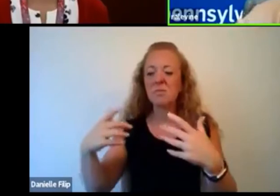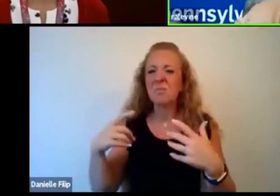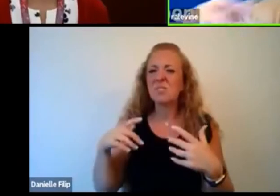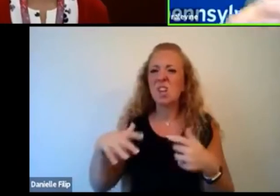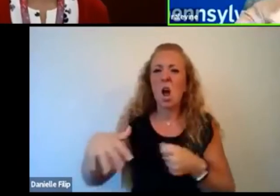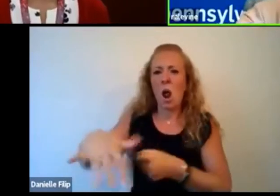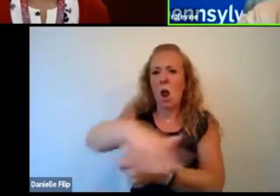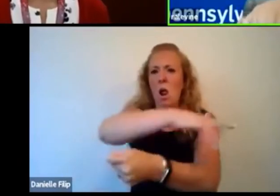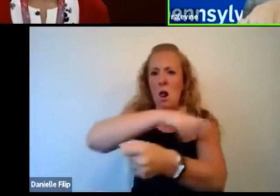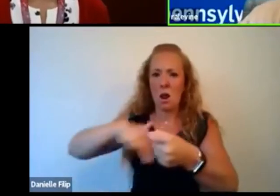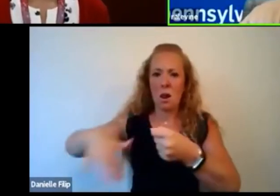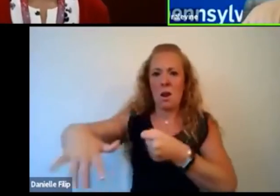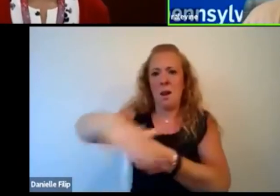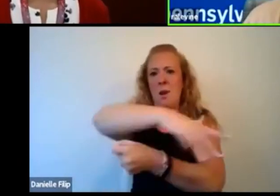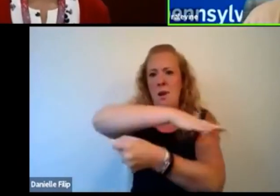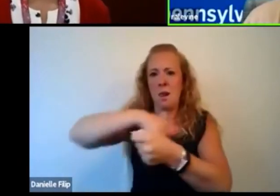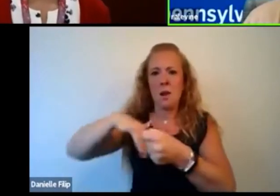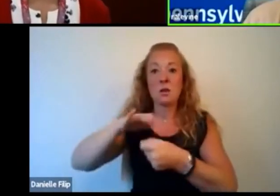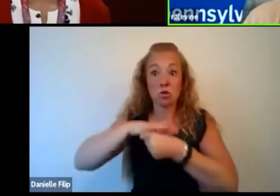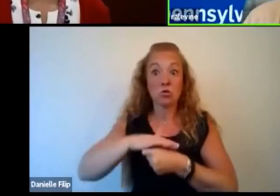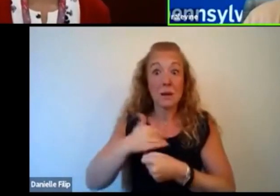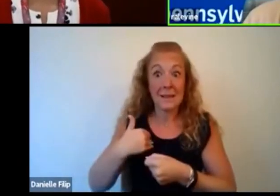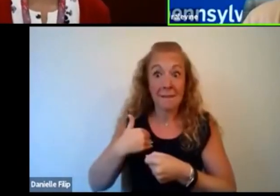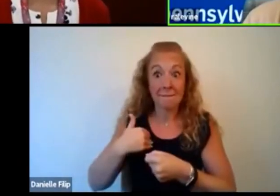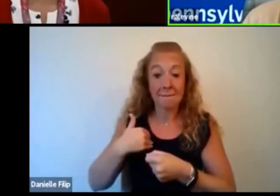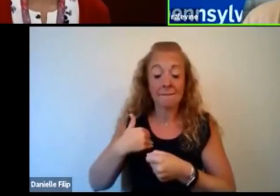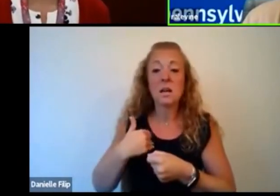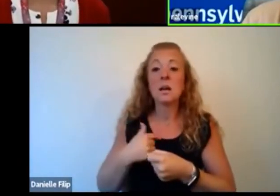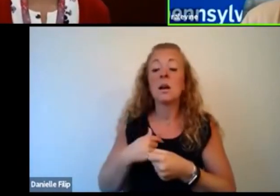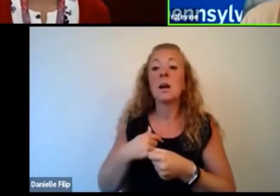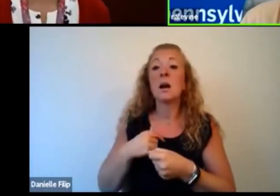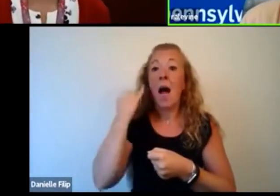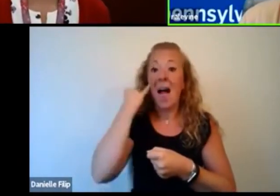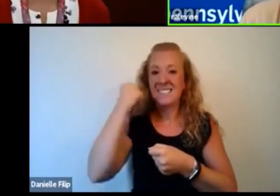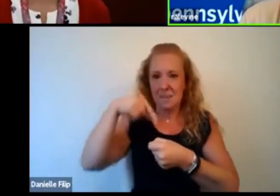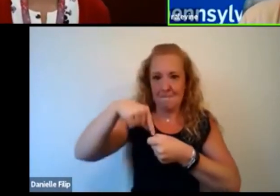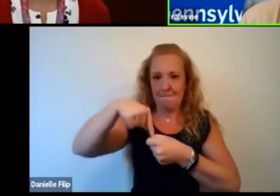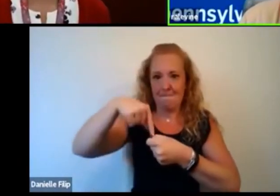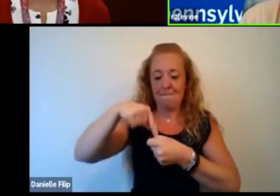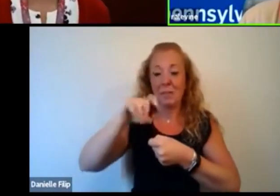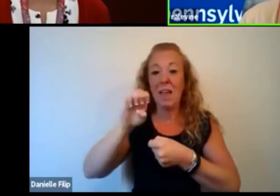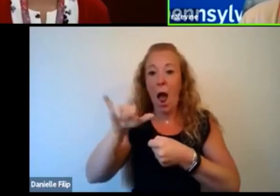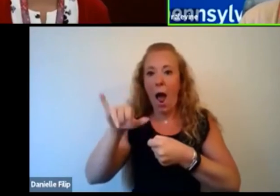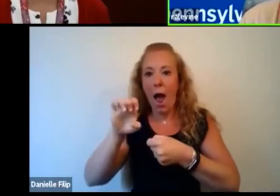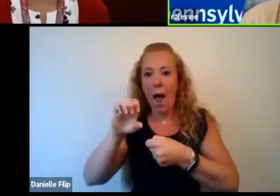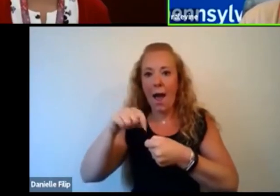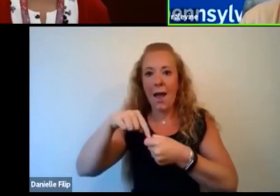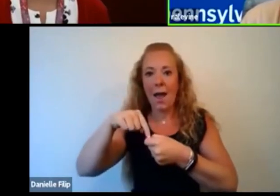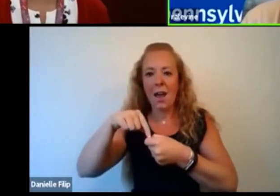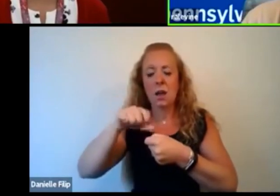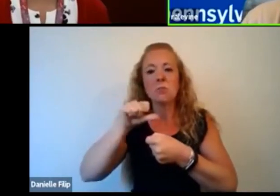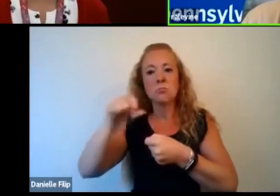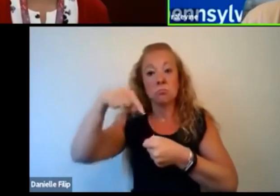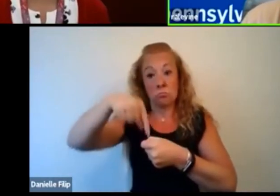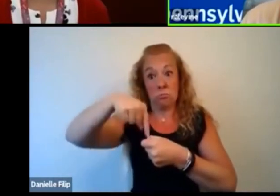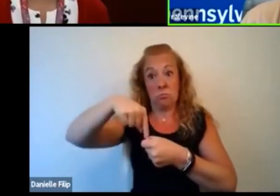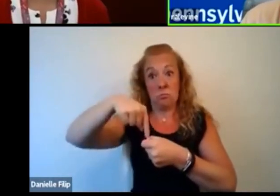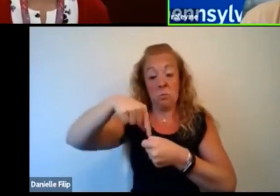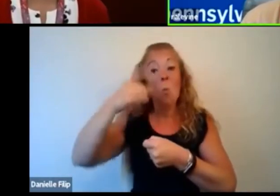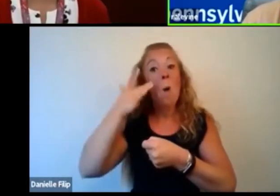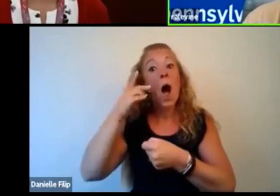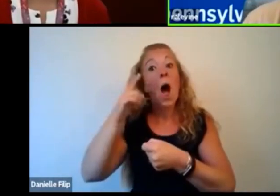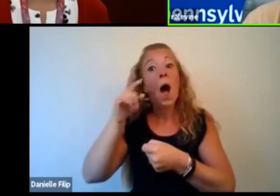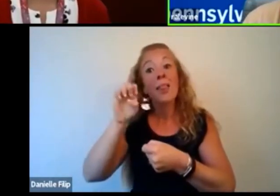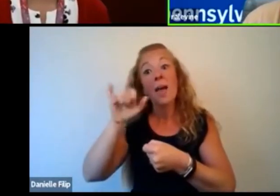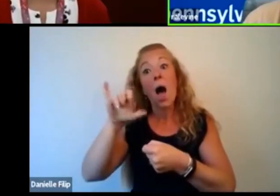swirling around us. And so the idea is to stay in the eye of the hurricane as much as possible. Because in the eye of the